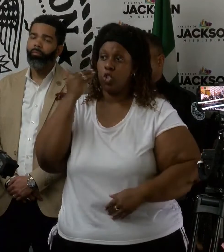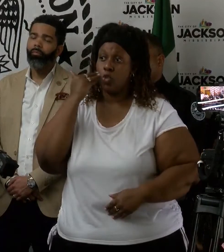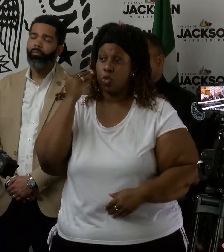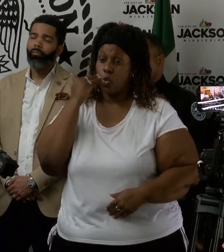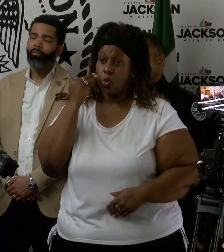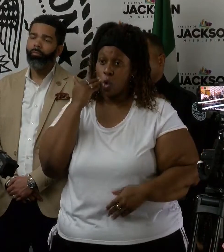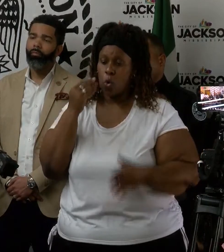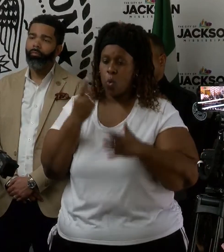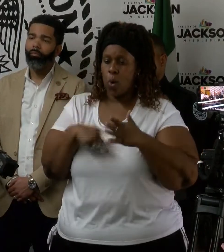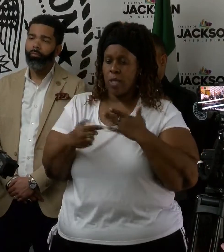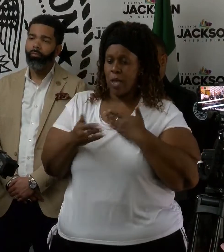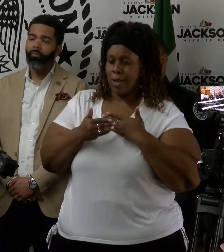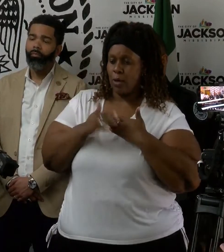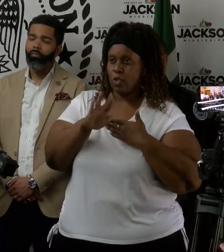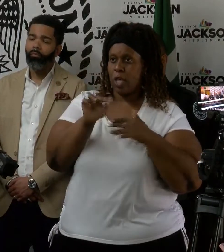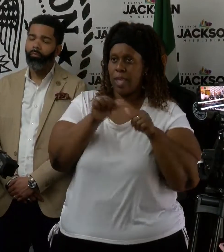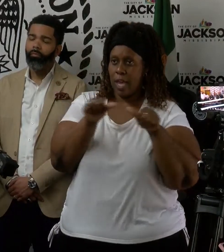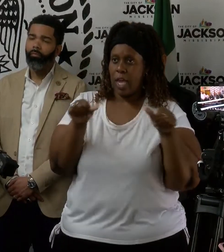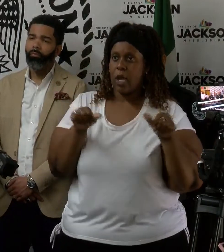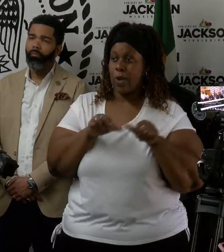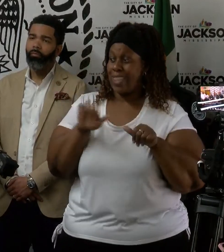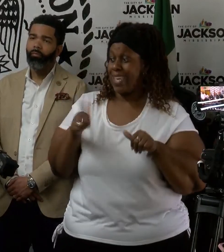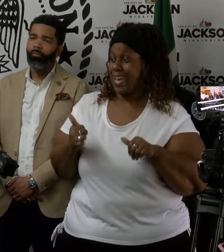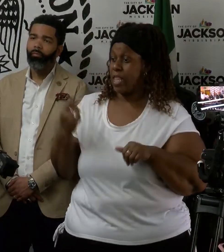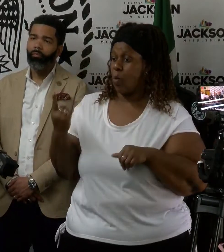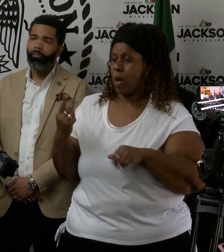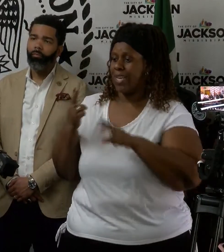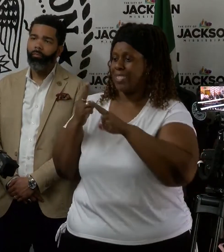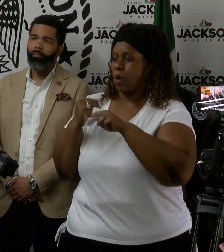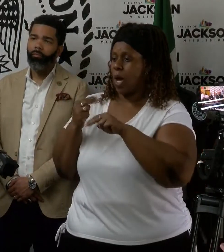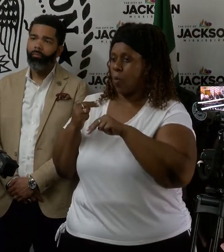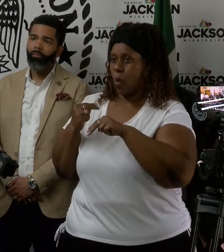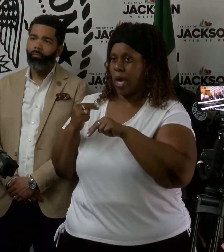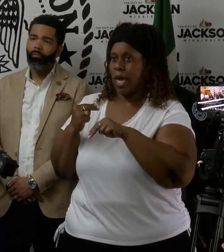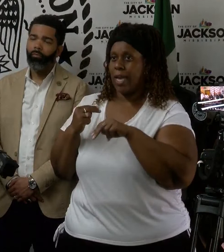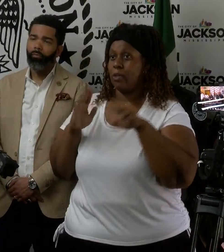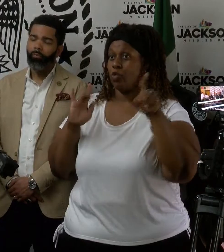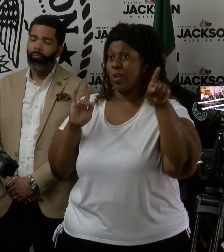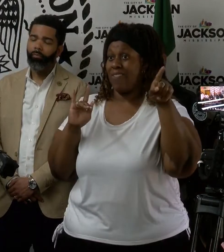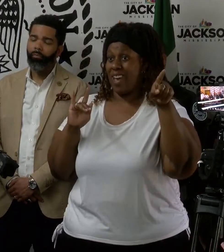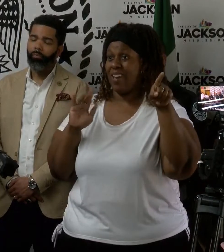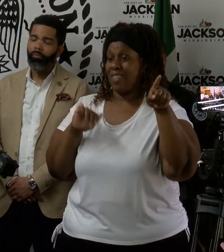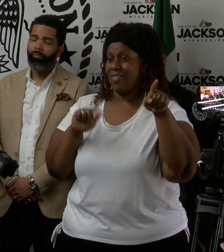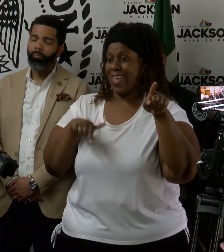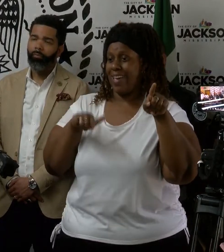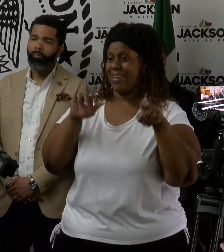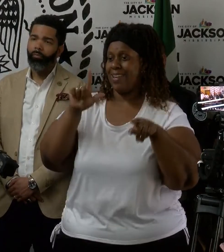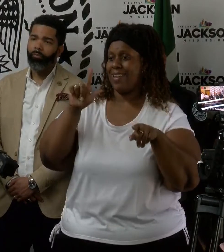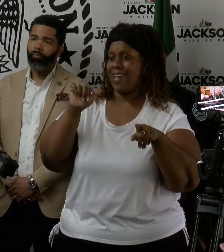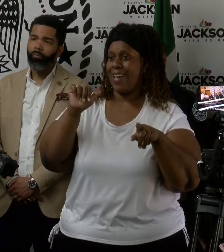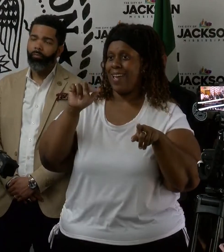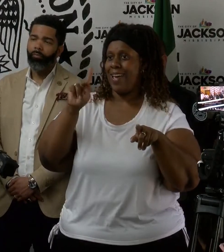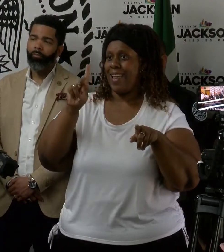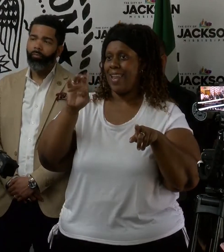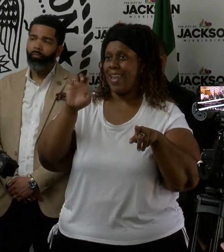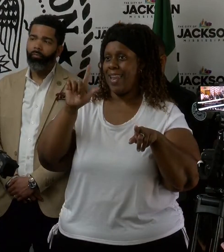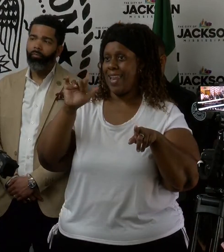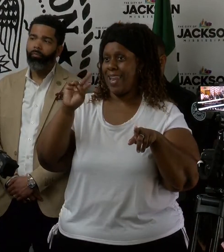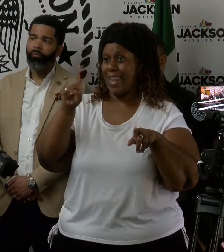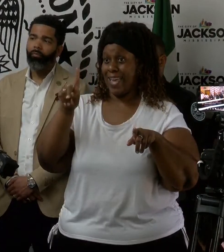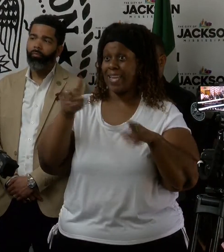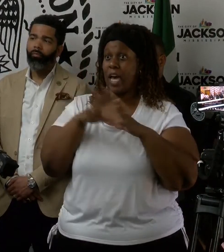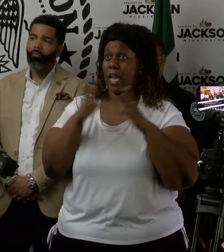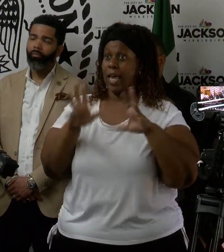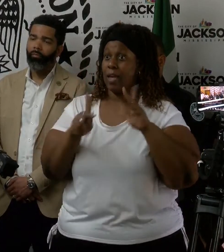what's closer to where they are. That other gauge that's on Highway 25, the Lakeland gauge. There's a lot of people